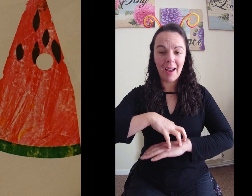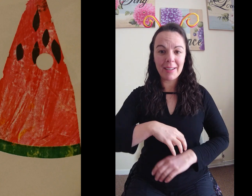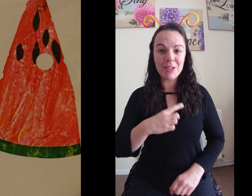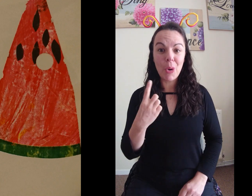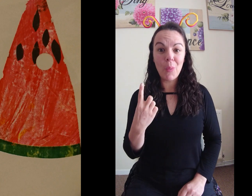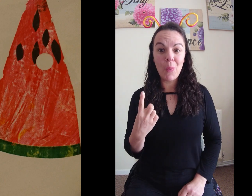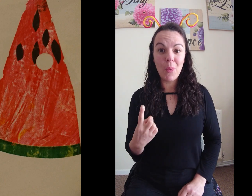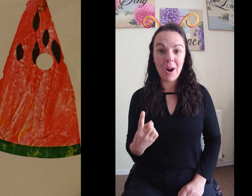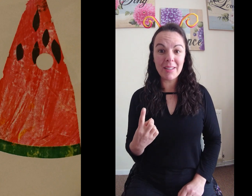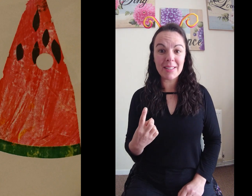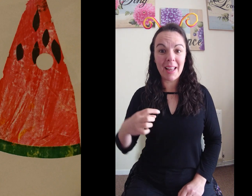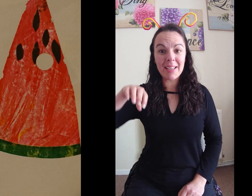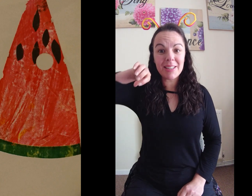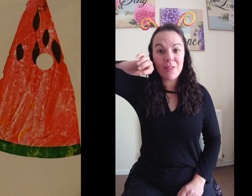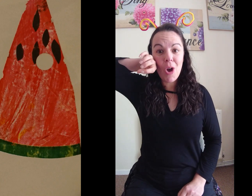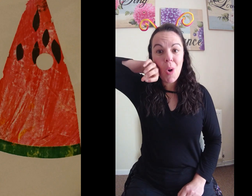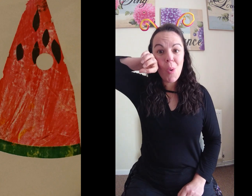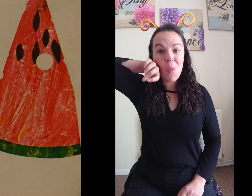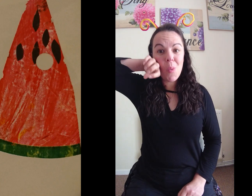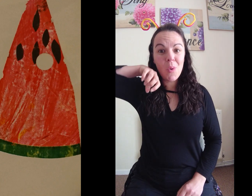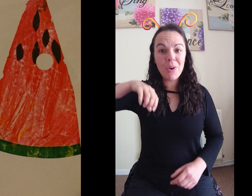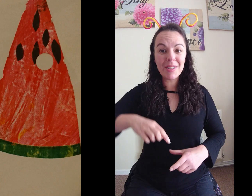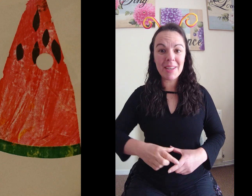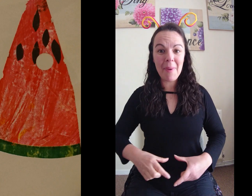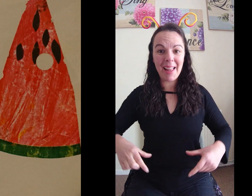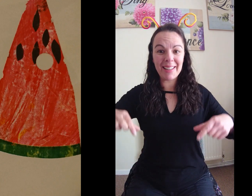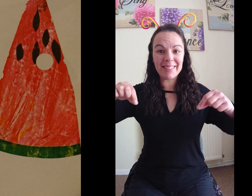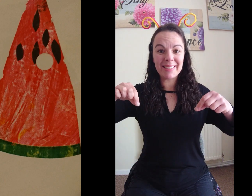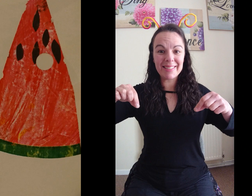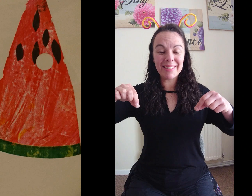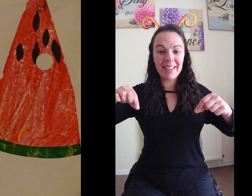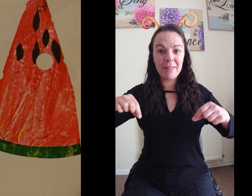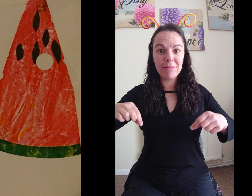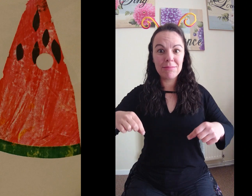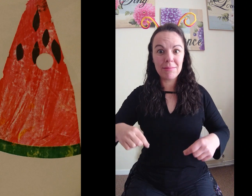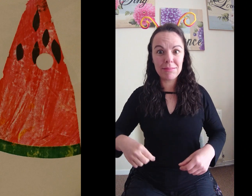And one slice of watermelon.